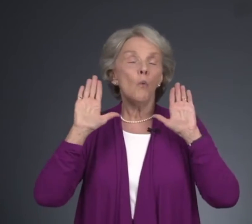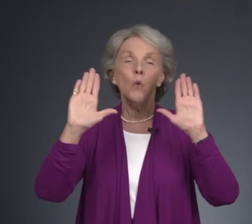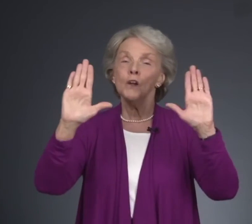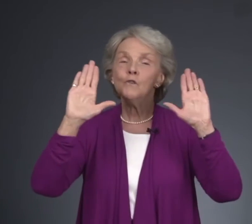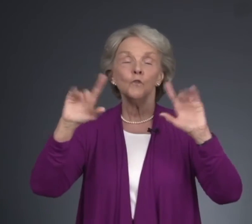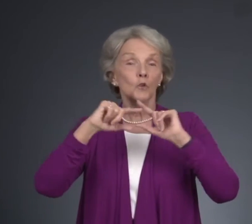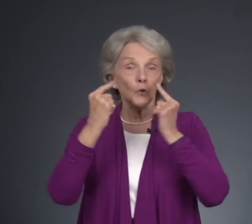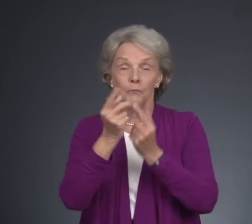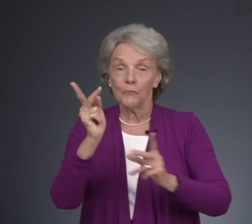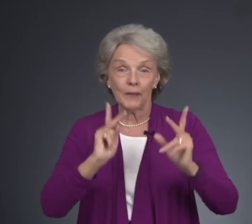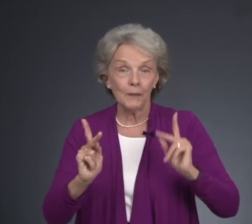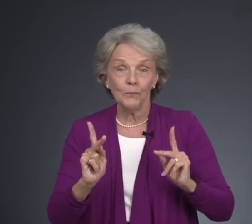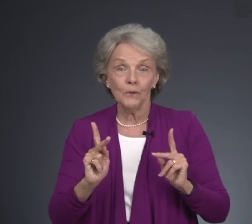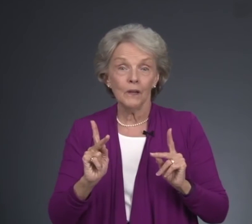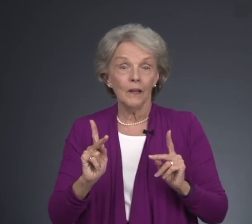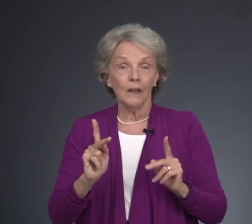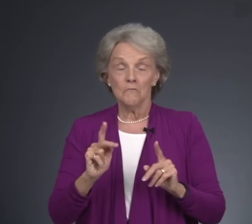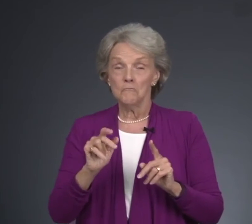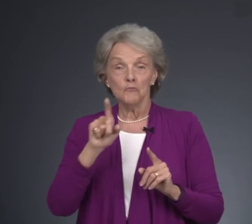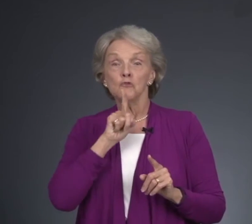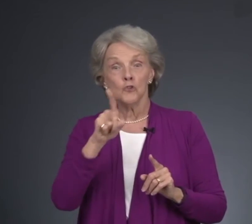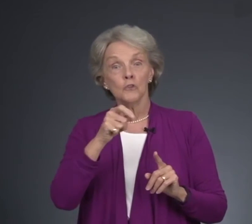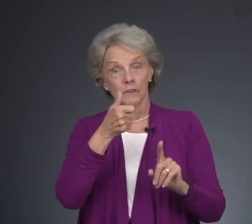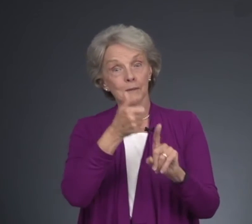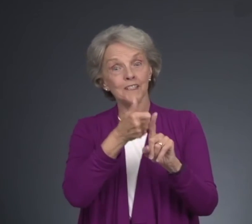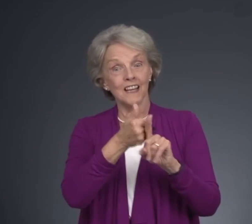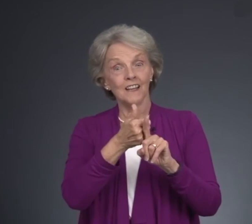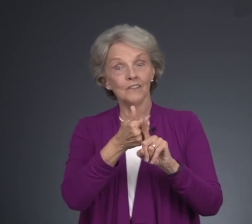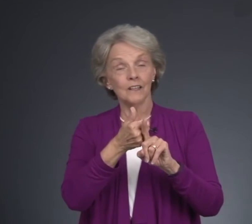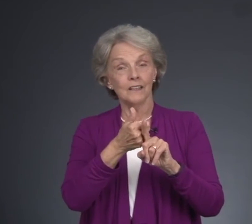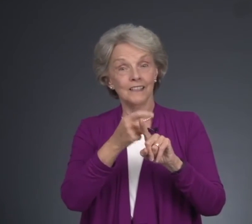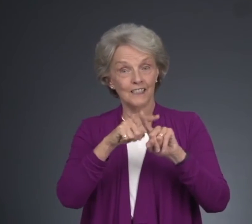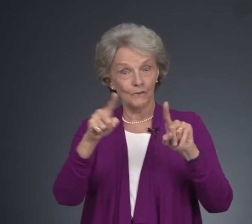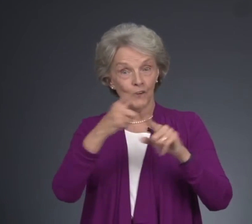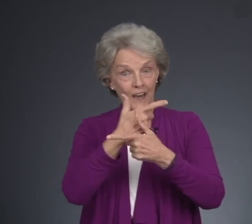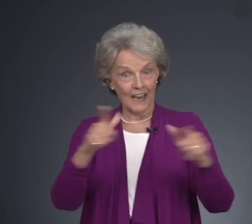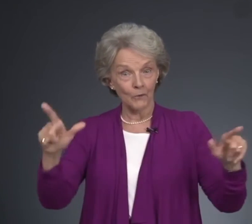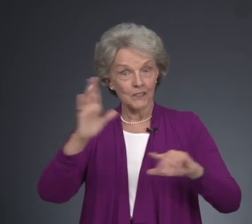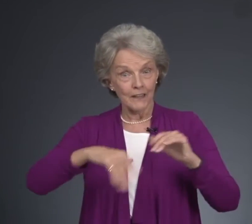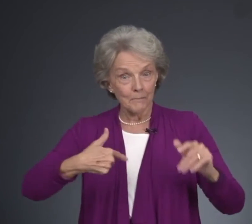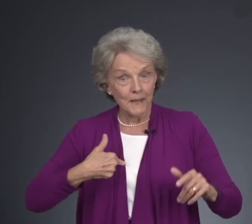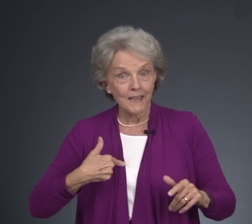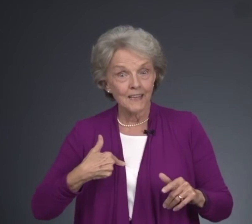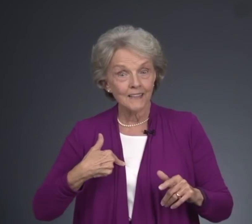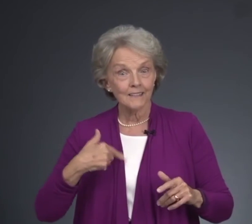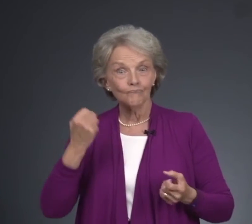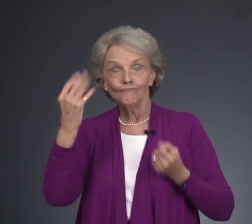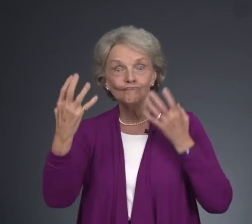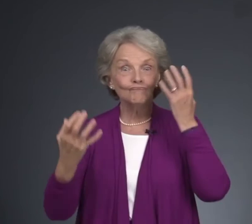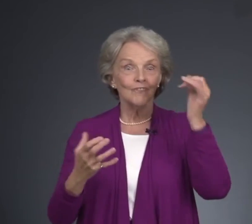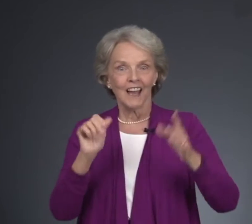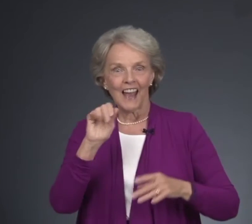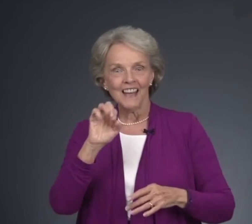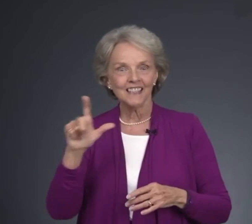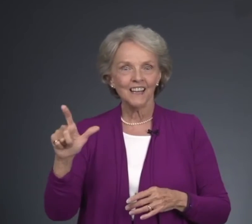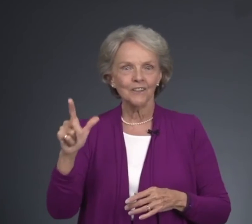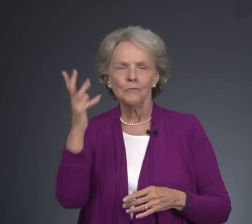Not wonderful group of people. Sure, themselves, different language than me. ASL,